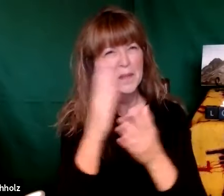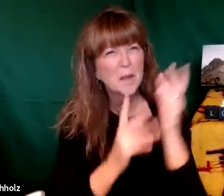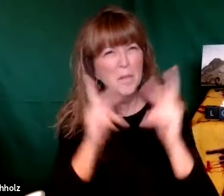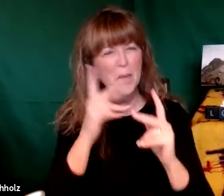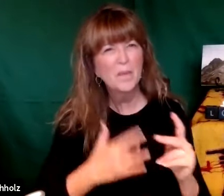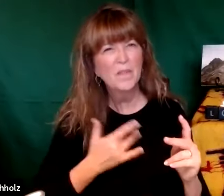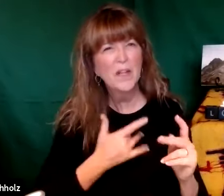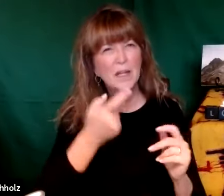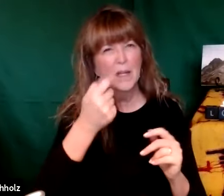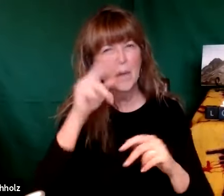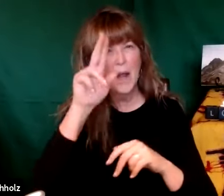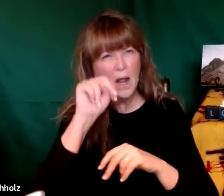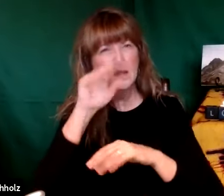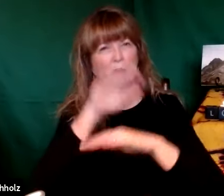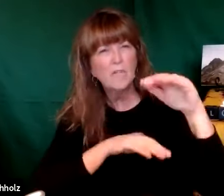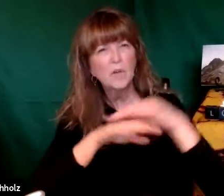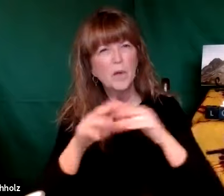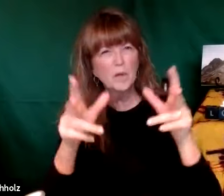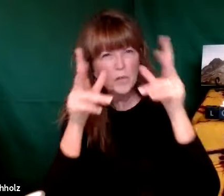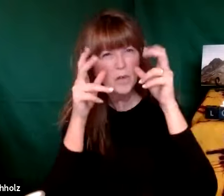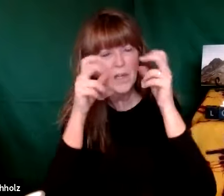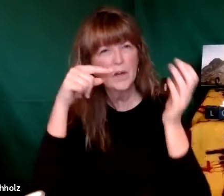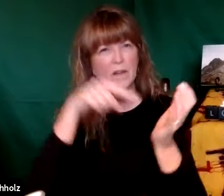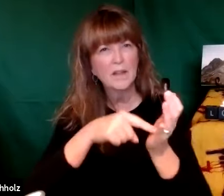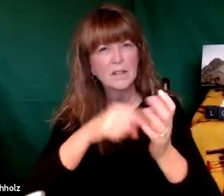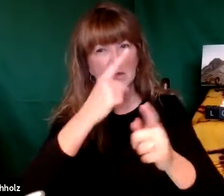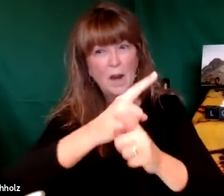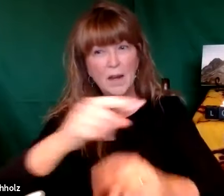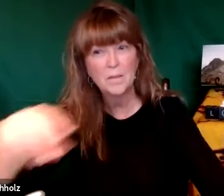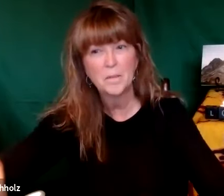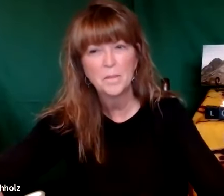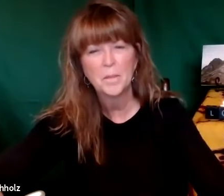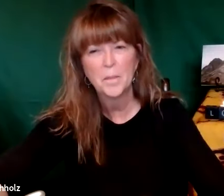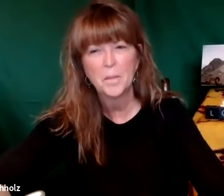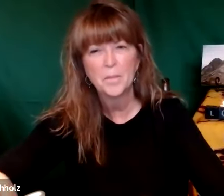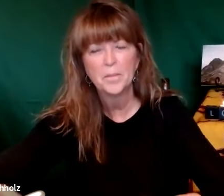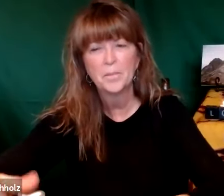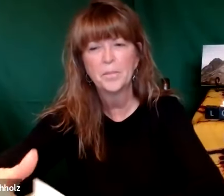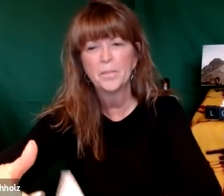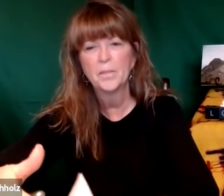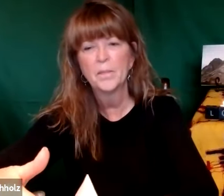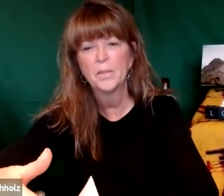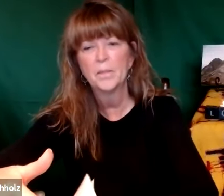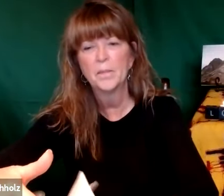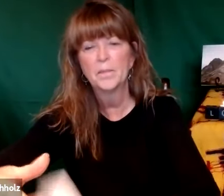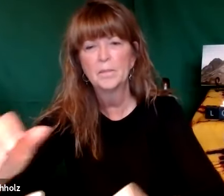this seems like a new lesson to us and it can make some of us uncomfortable when we hear these lessons is that correct